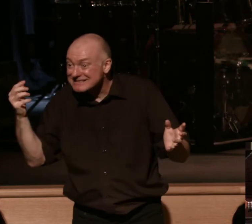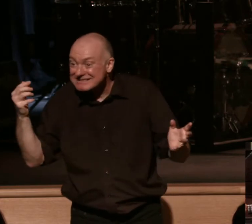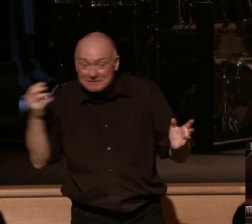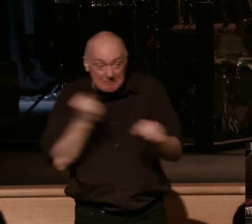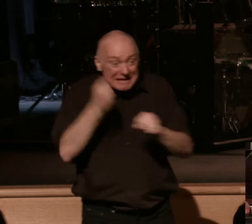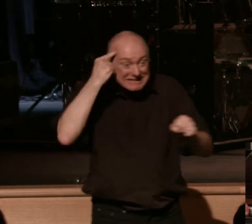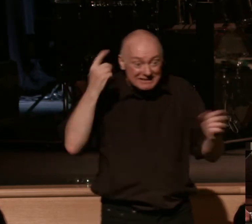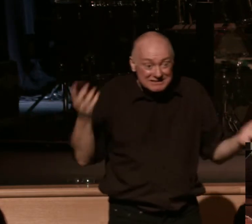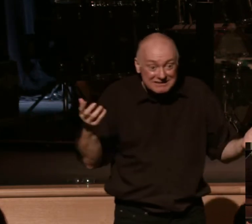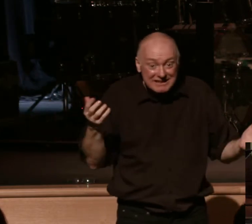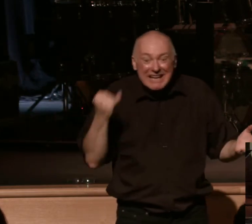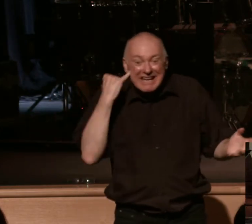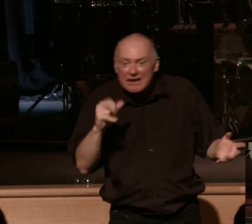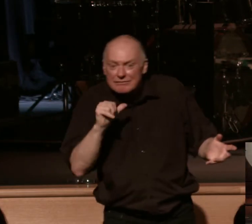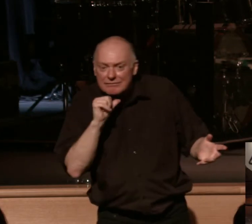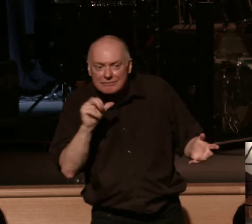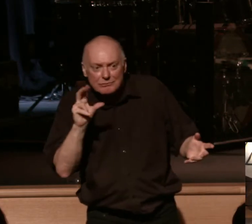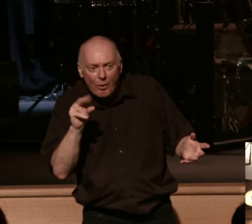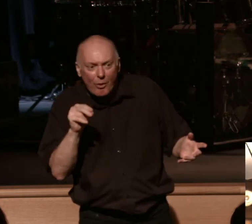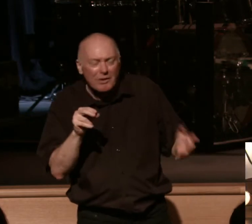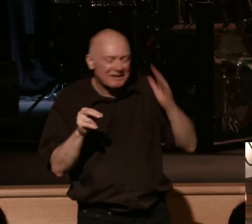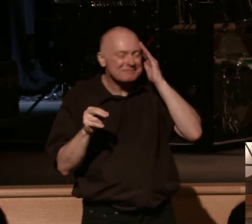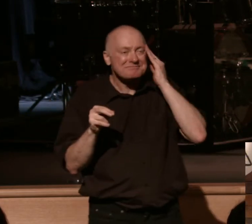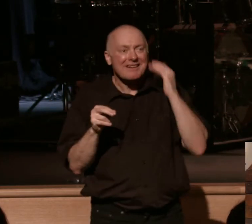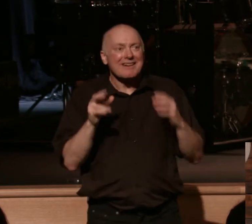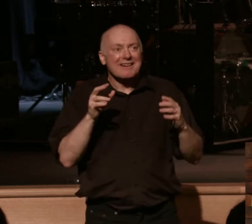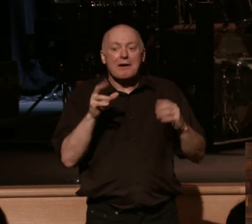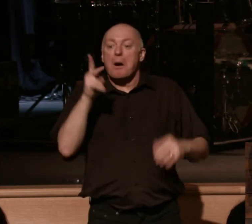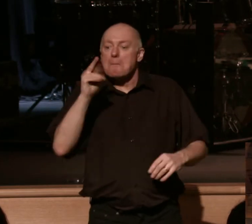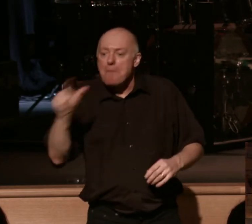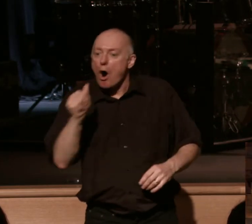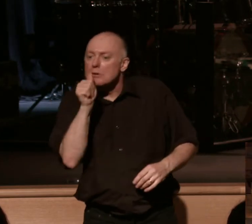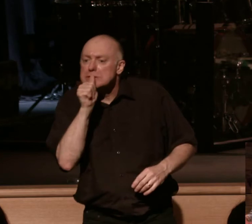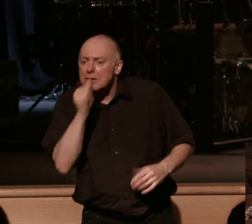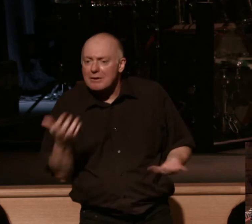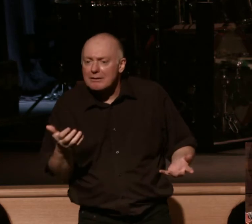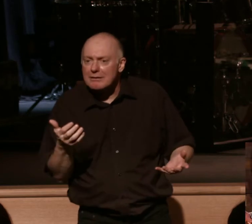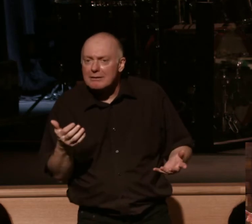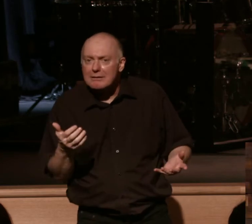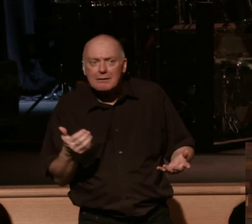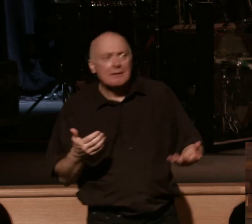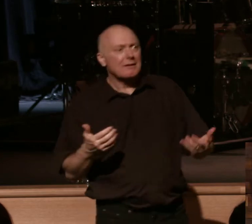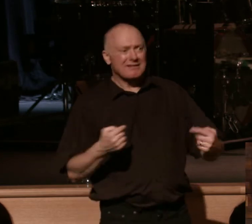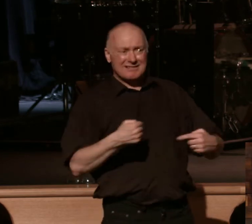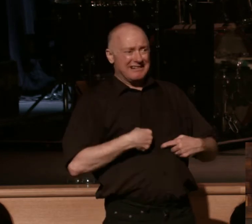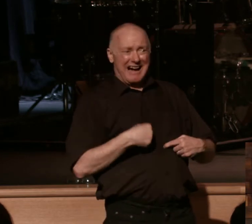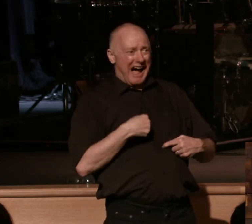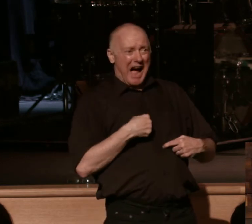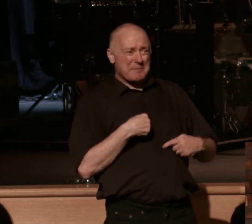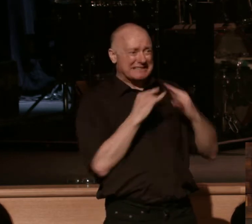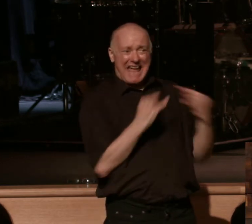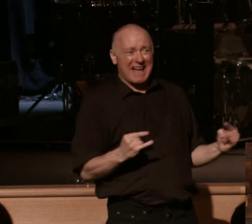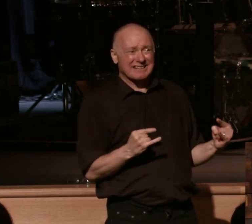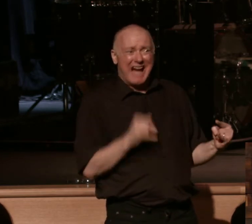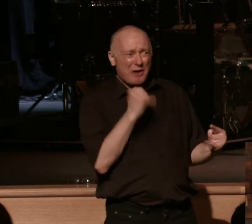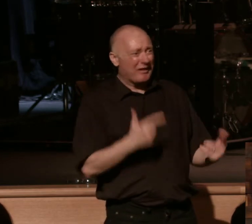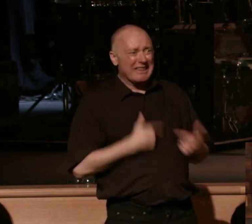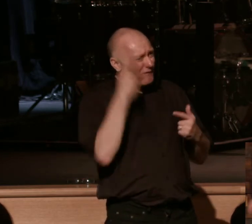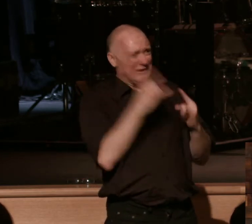making sense? If it is, it's very, very exciting. So Paul's secret was, it's a tent. I don't live for the tent. I live for him. And I know